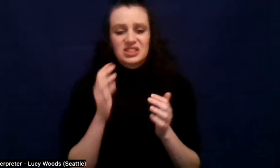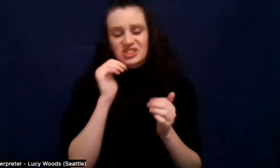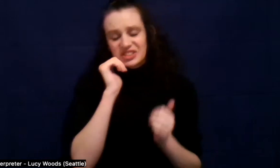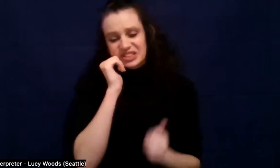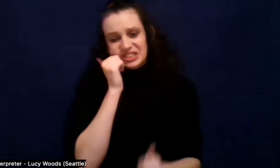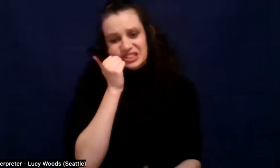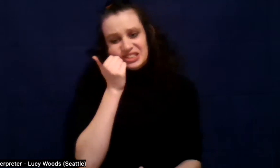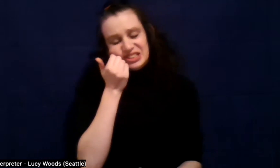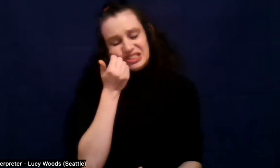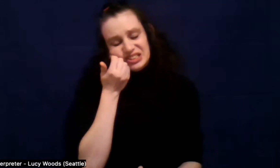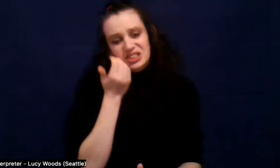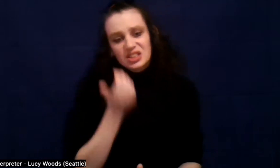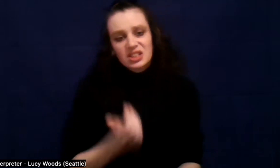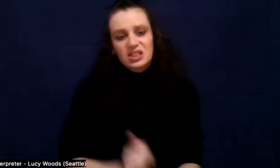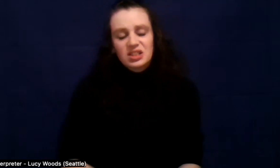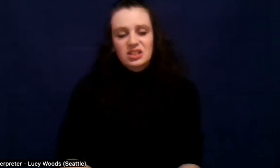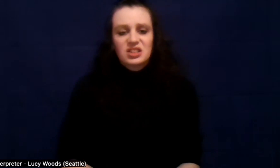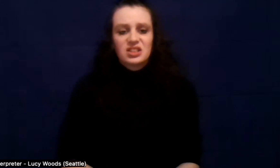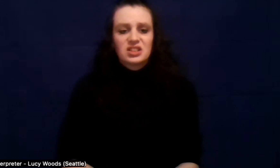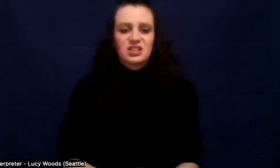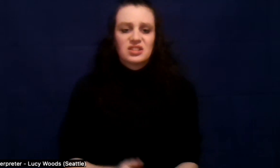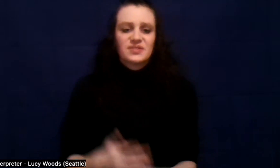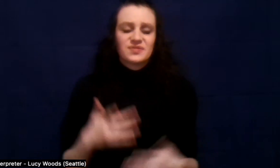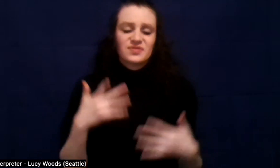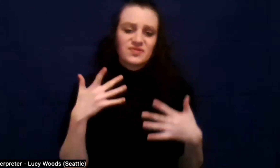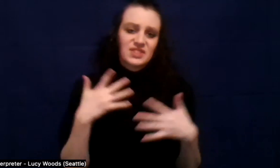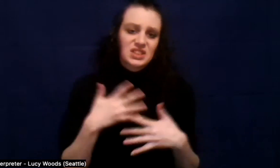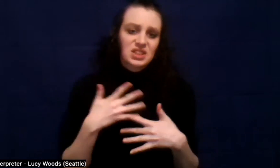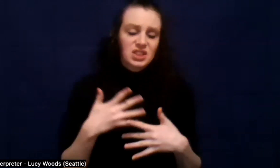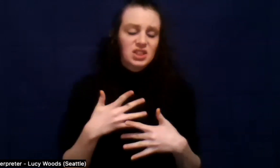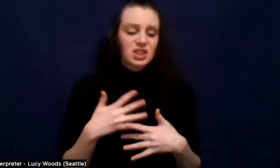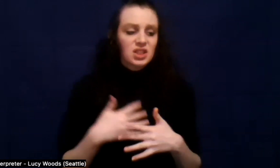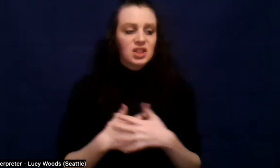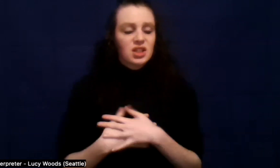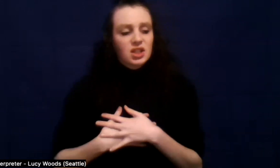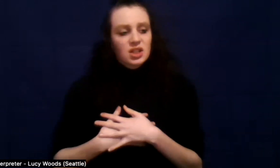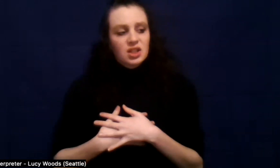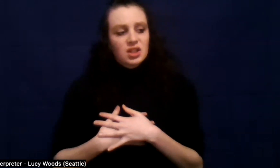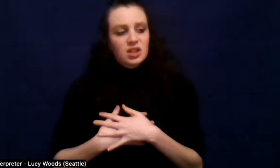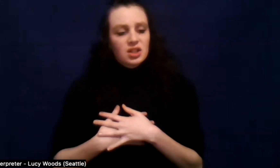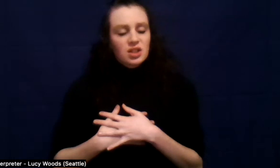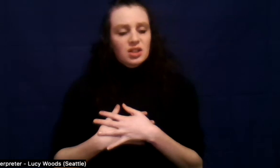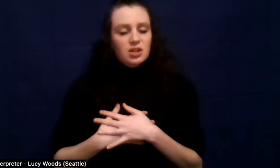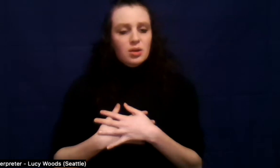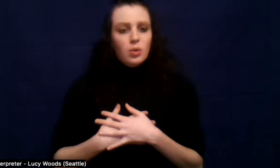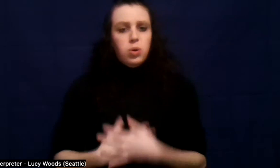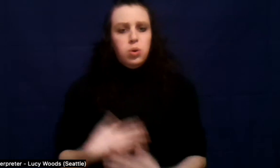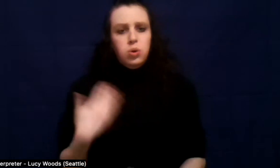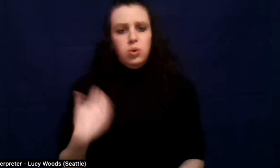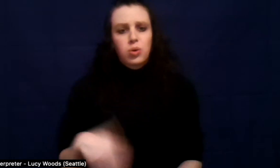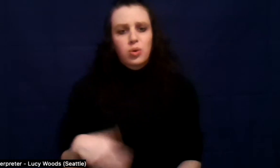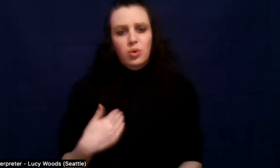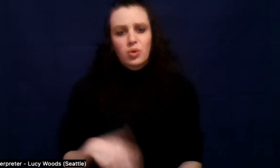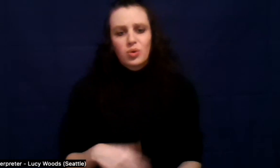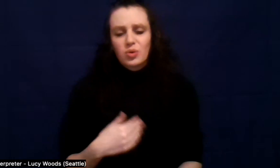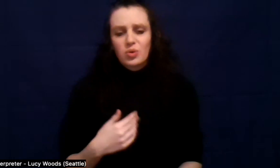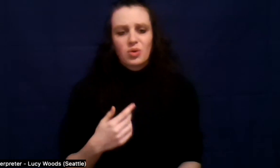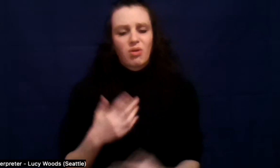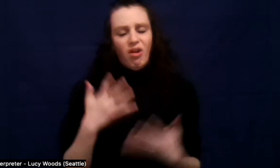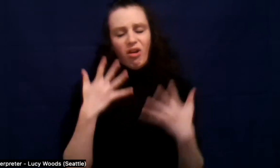just the dread that fills you, um, all the way to the core. Like it was miserable.